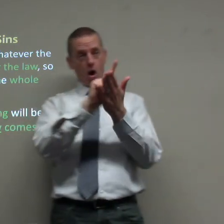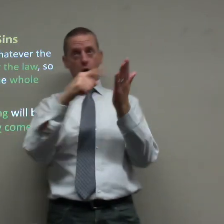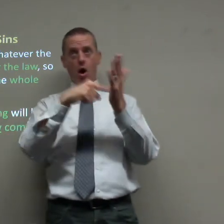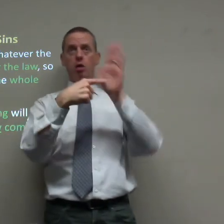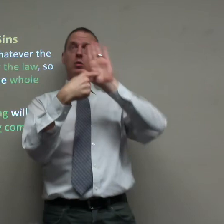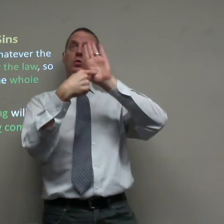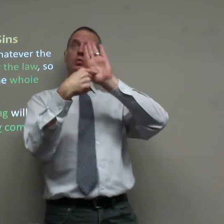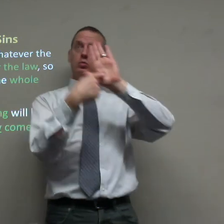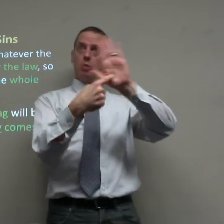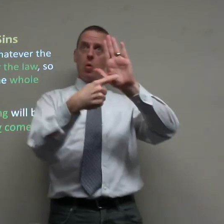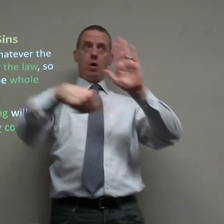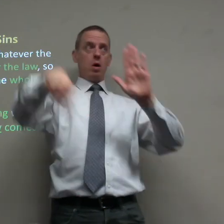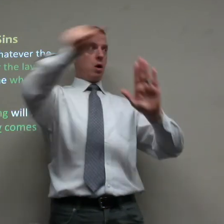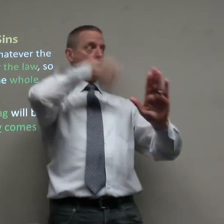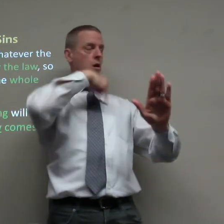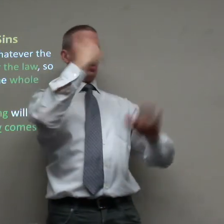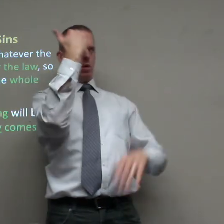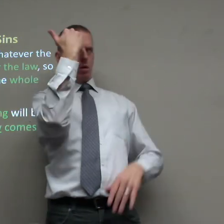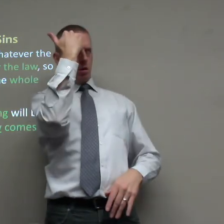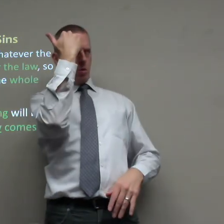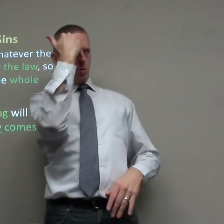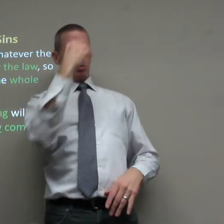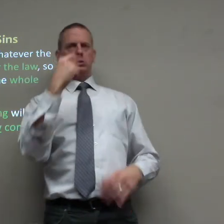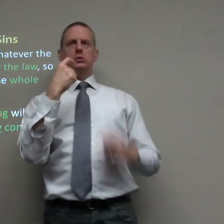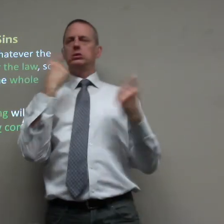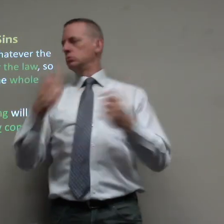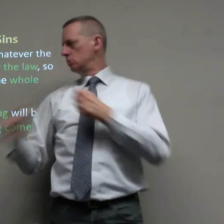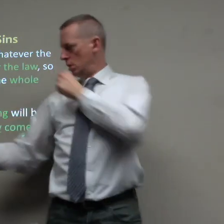Through the law, we know sin.